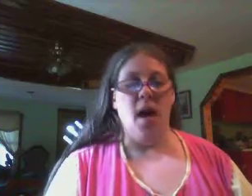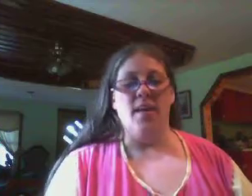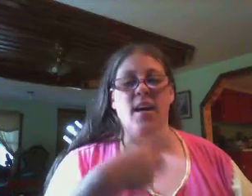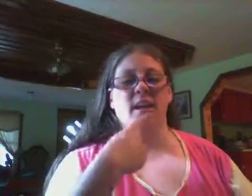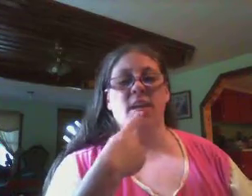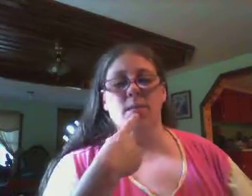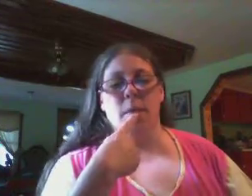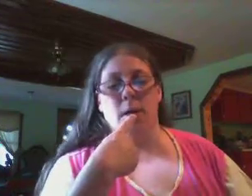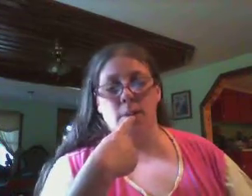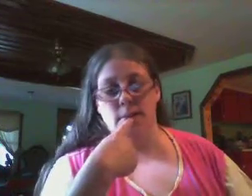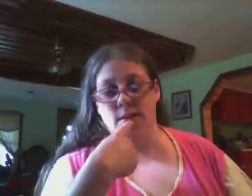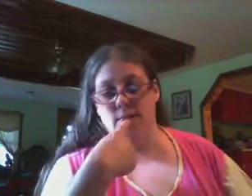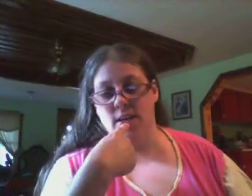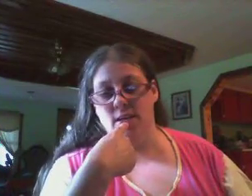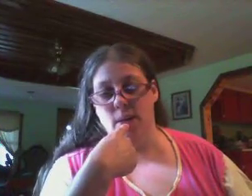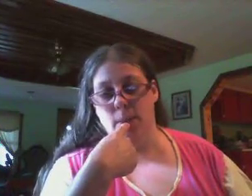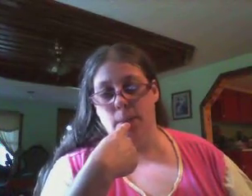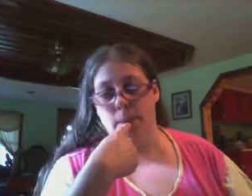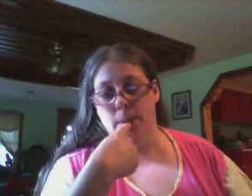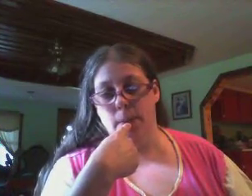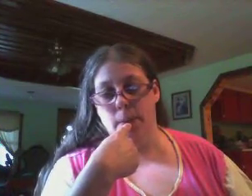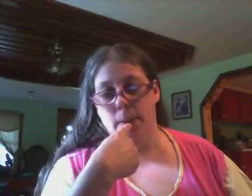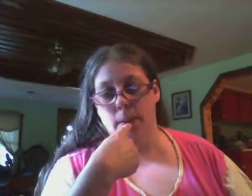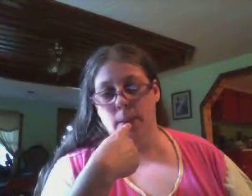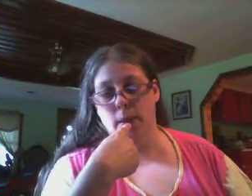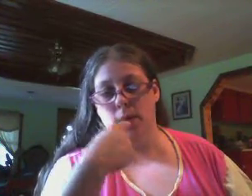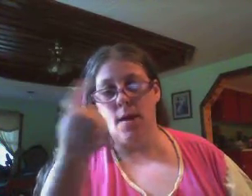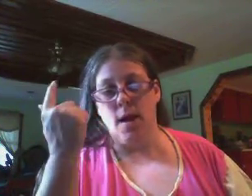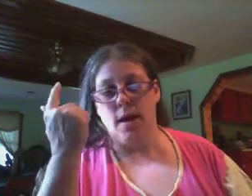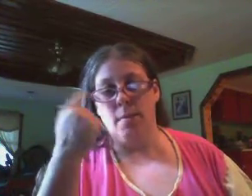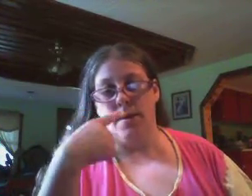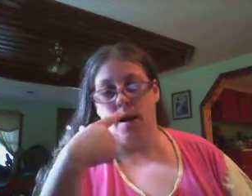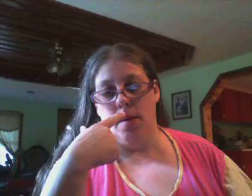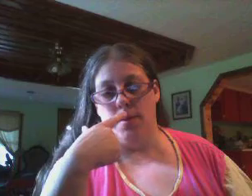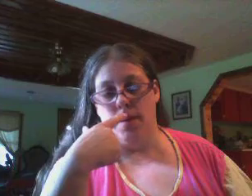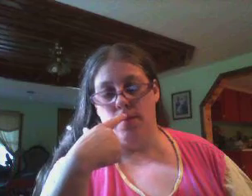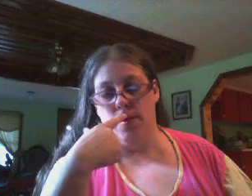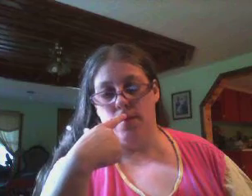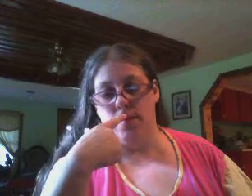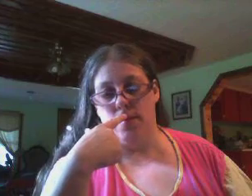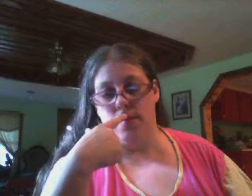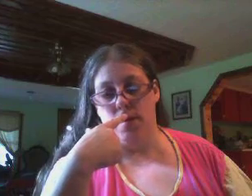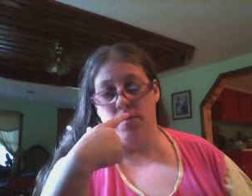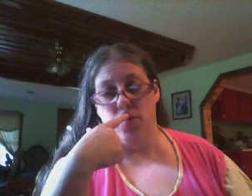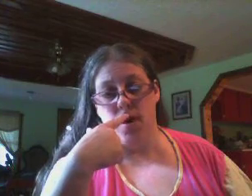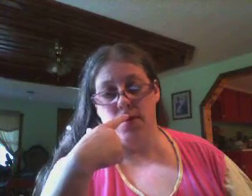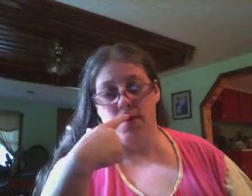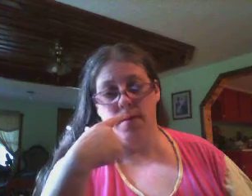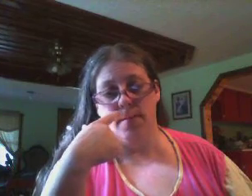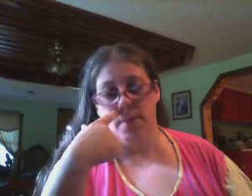I think I need to get my bottom teeth fixed now. I got my top teeth fixed, and before I did,